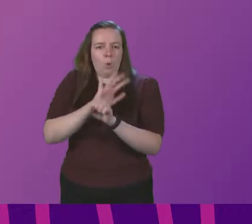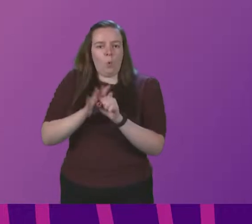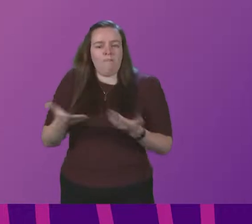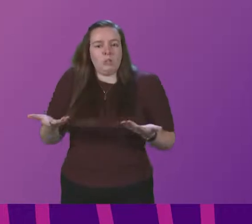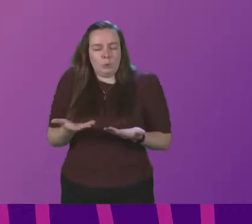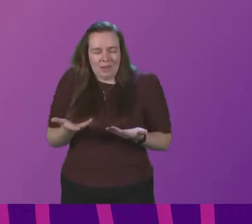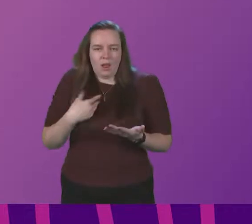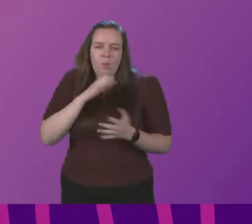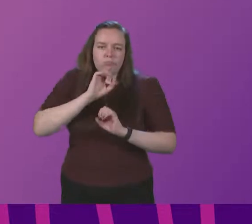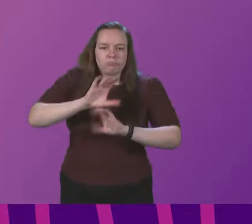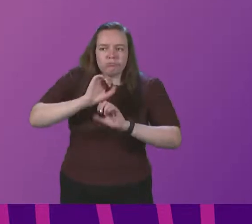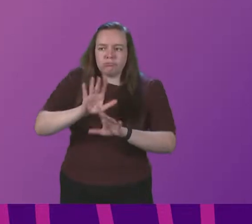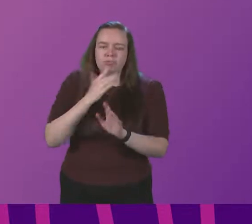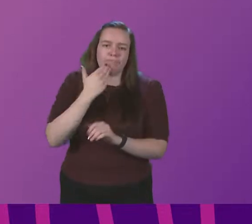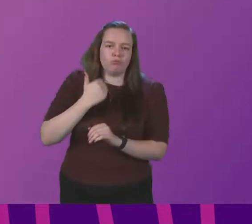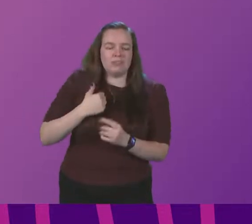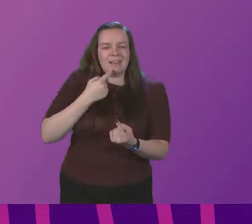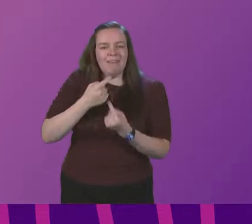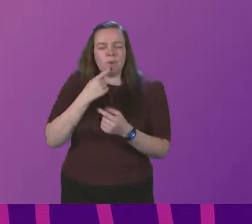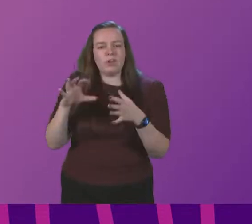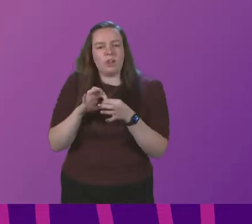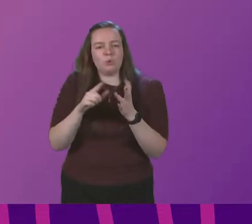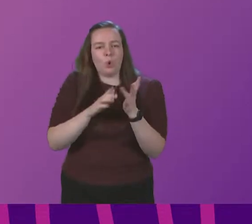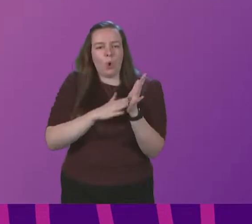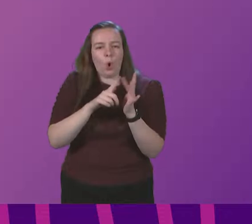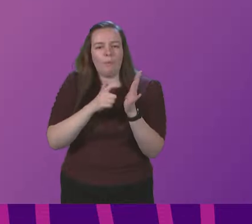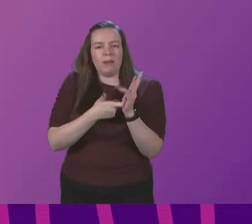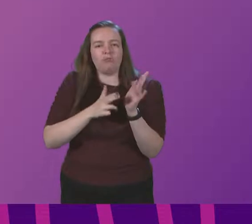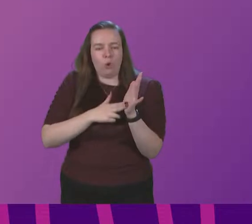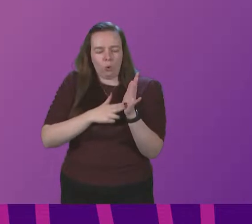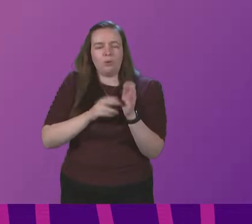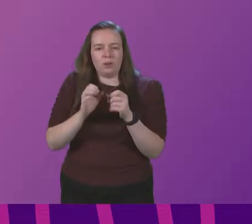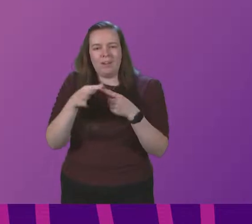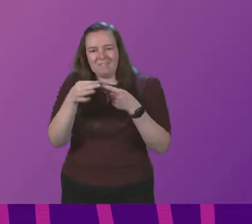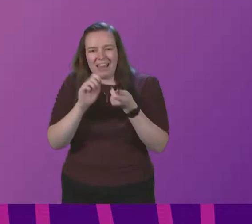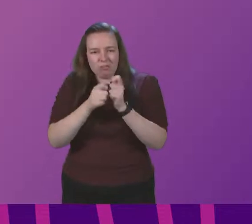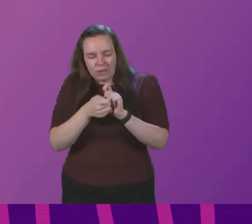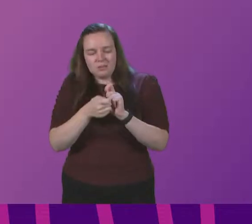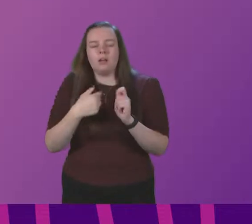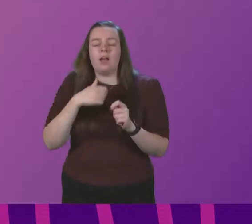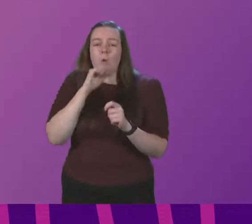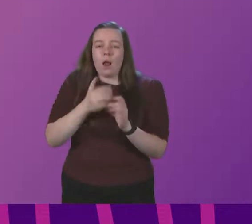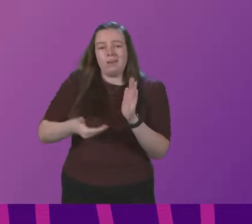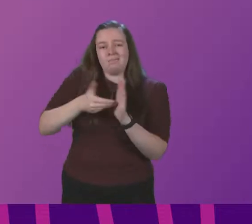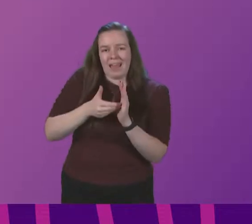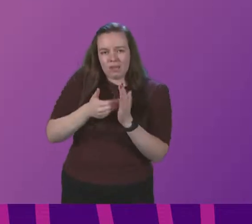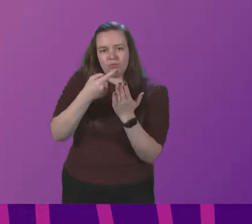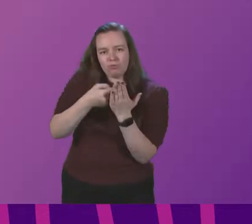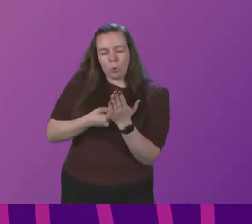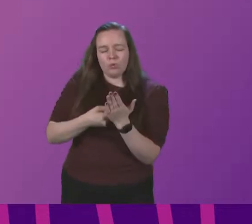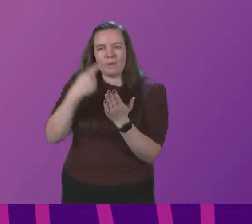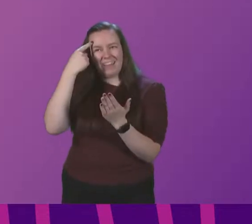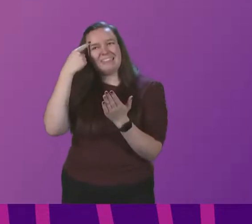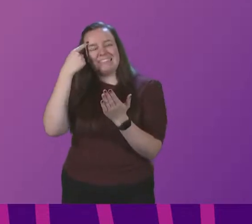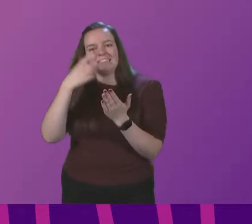share the latest information we have on the Omicron variant. I will also set out the further protective measures we consider necessary